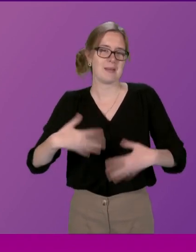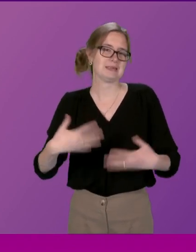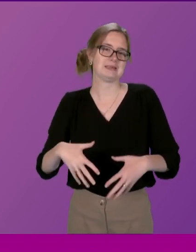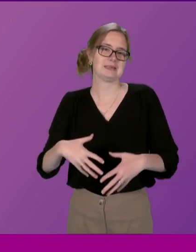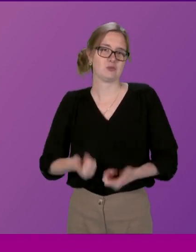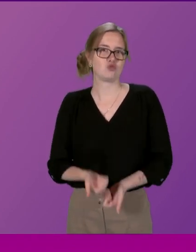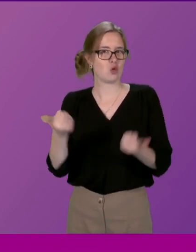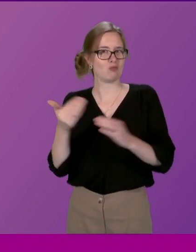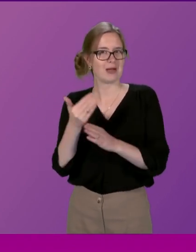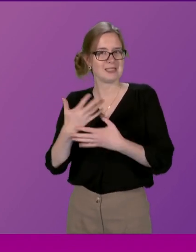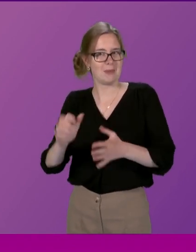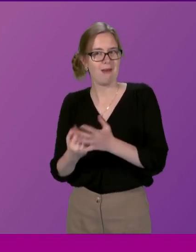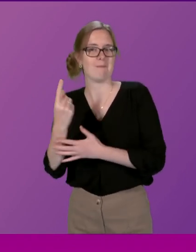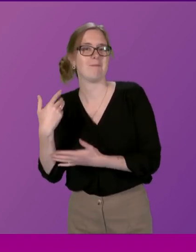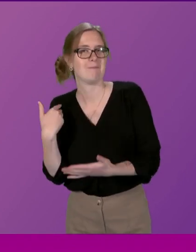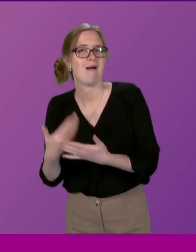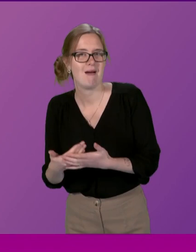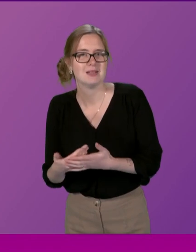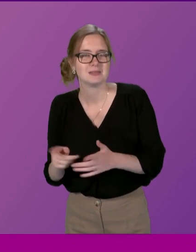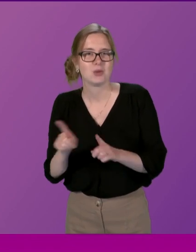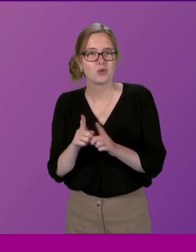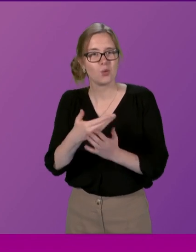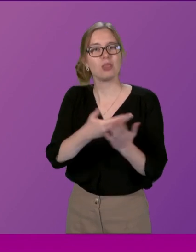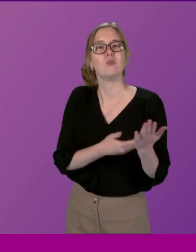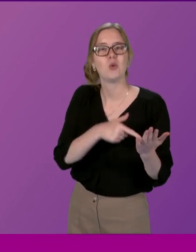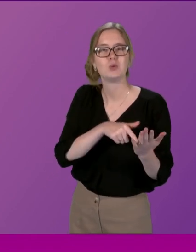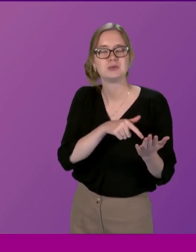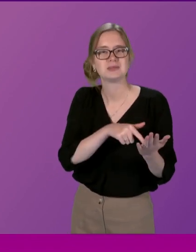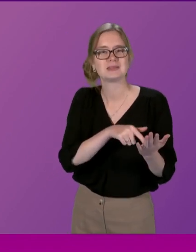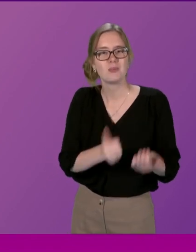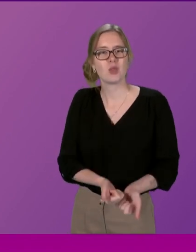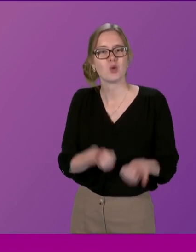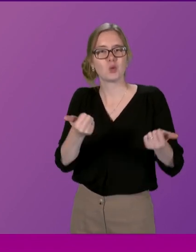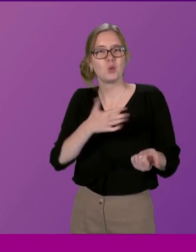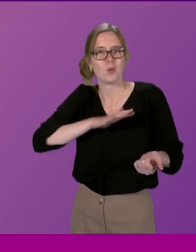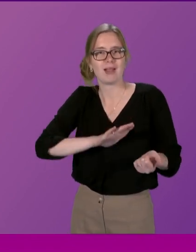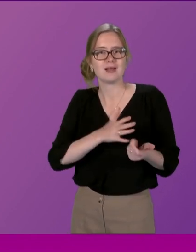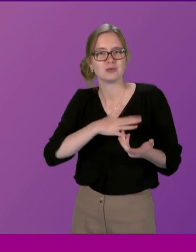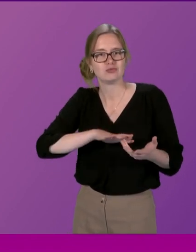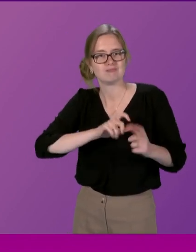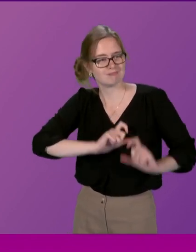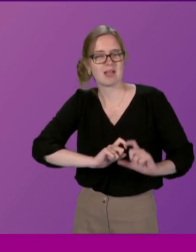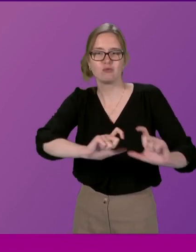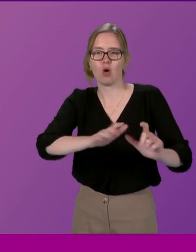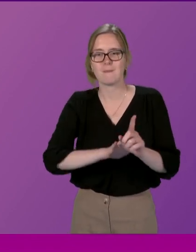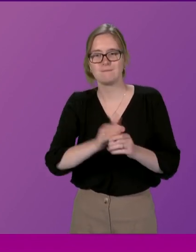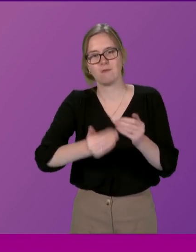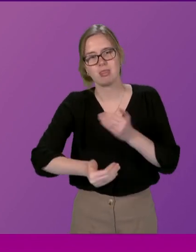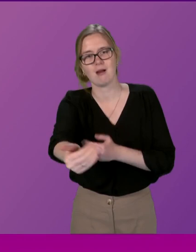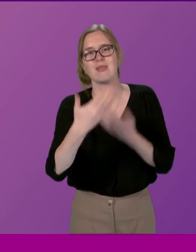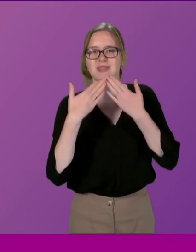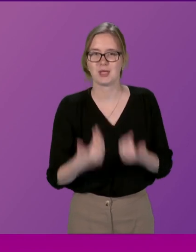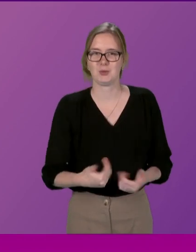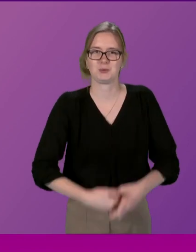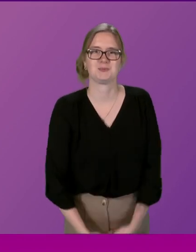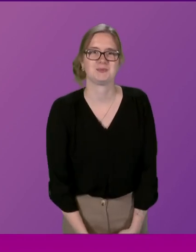of good practice that's going on and with this report there is the good will to carry that even further thank